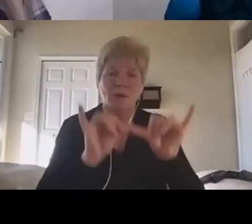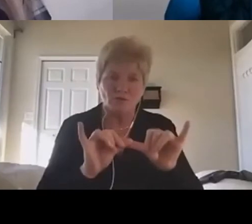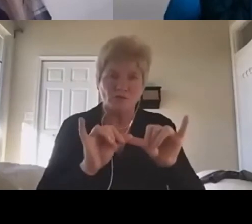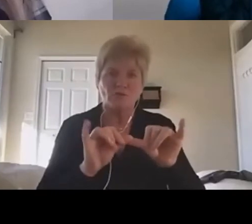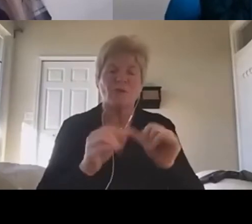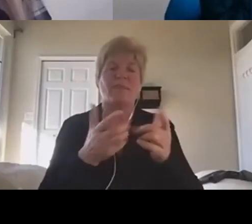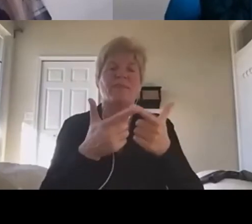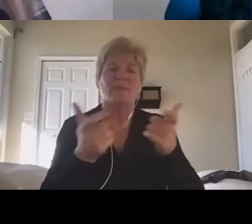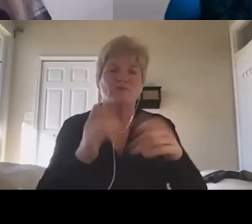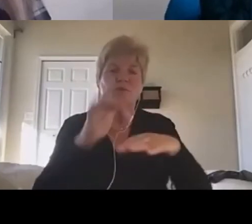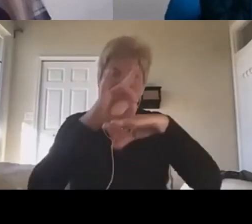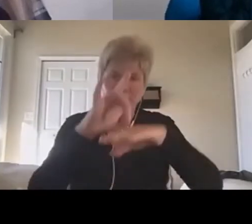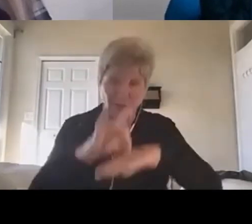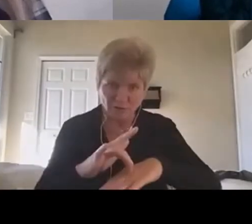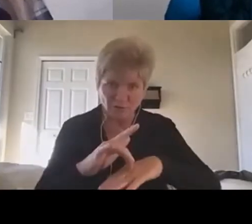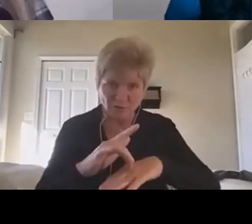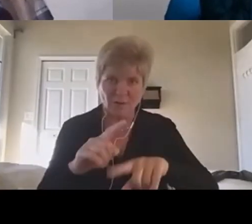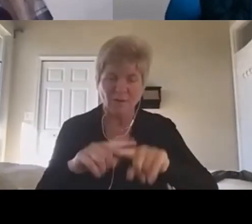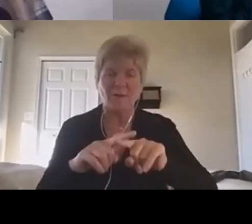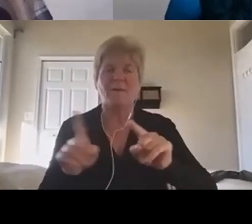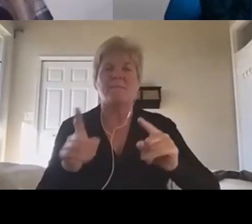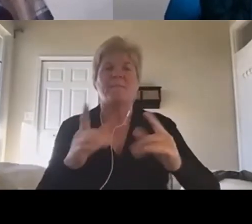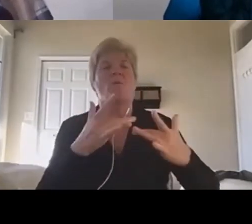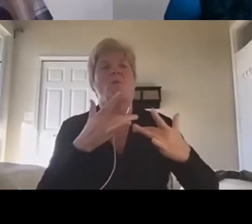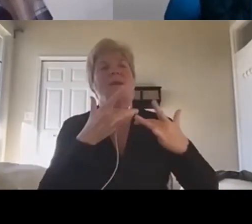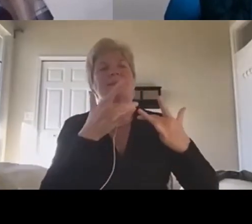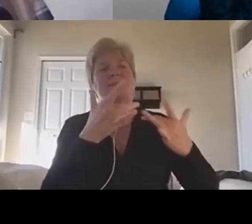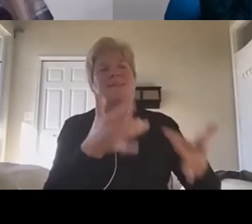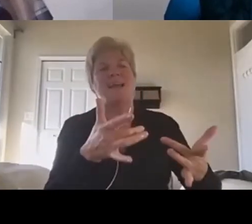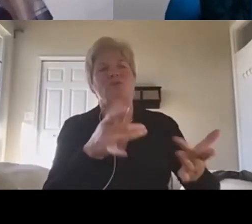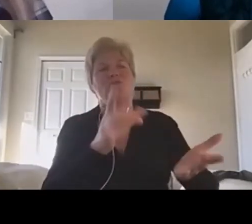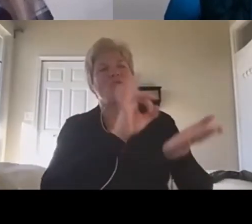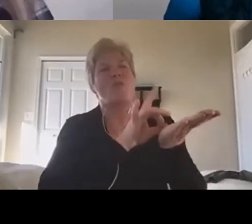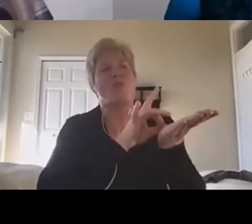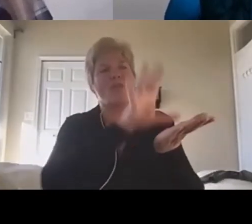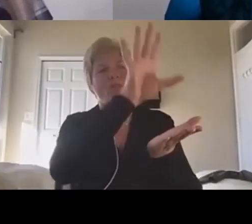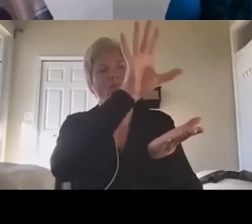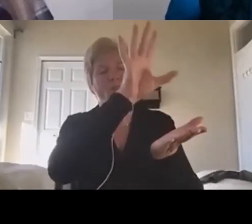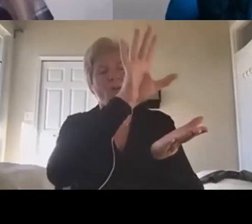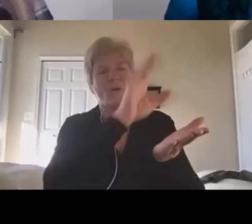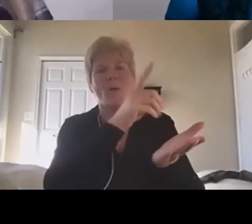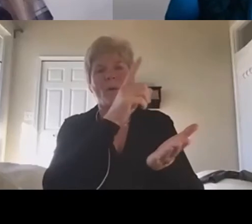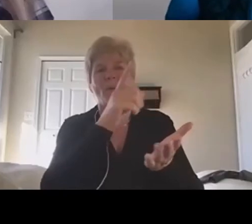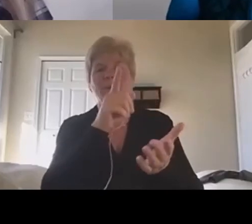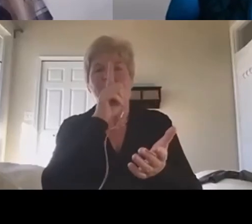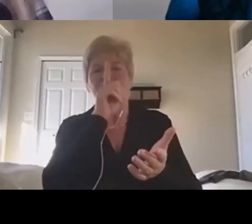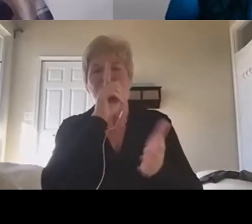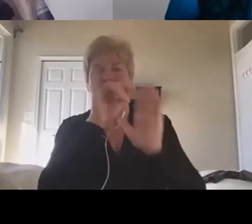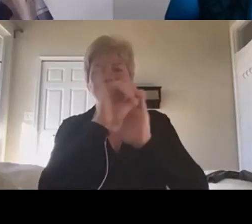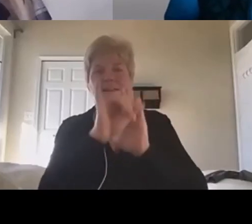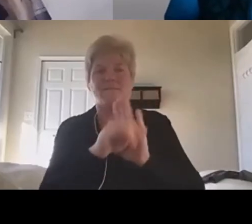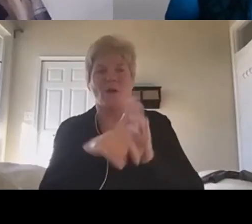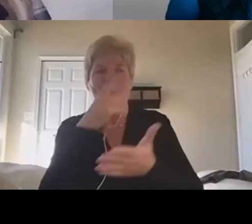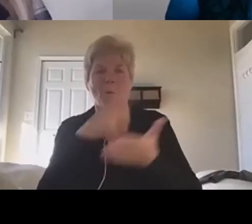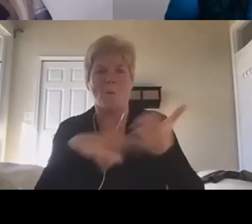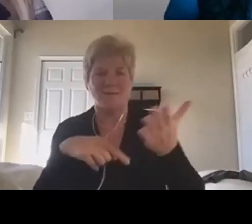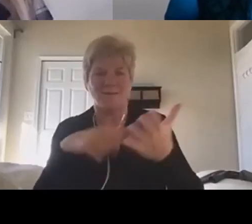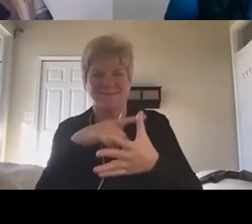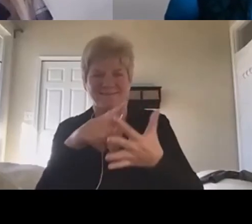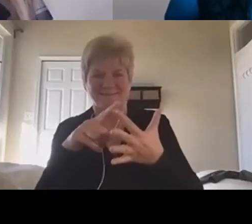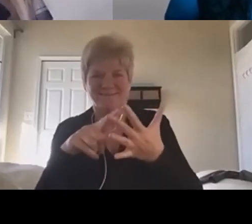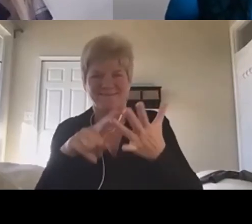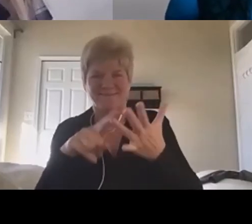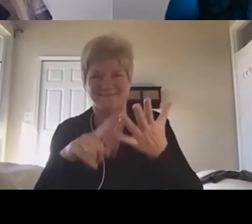but we tend to punt on the measurement of what those are. And I think